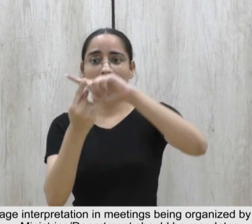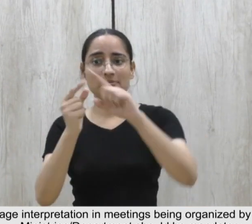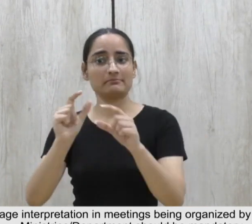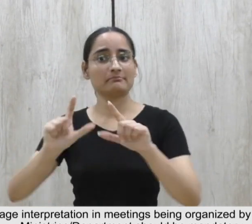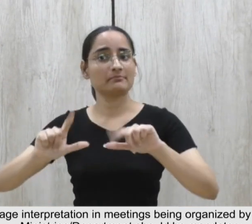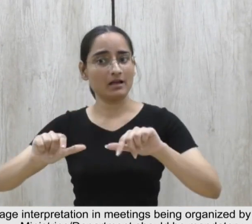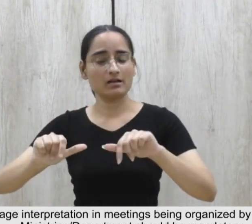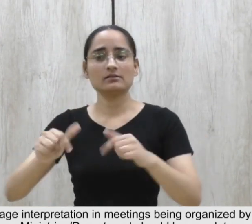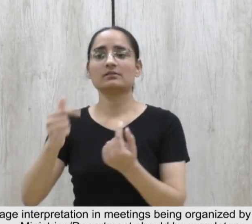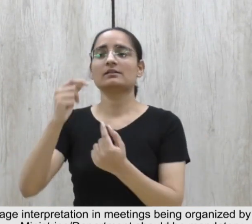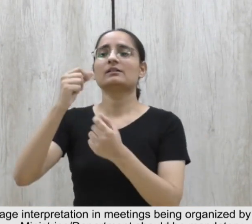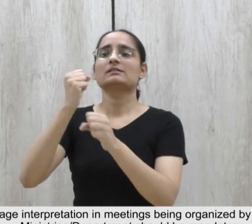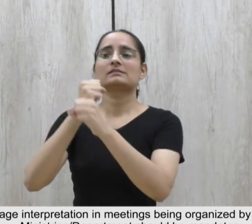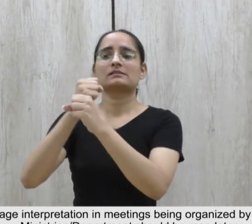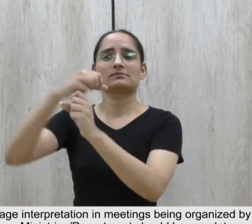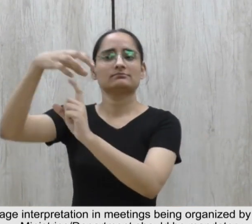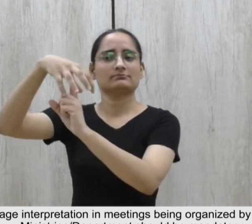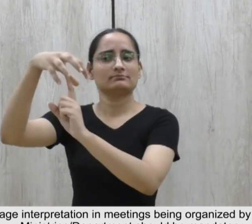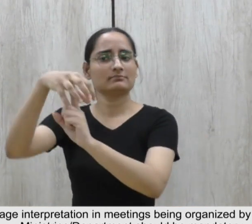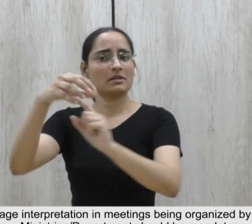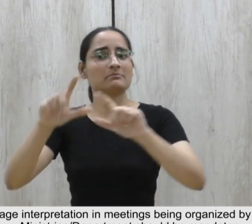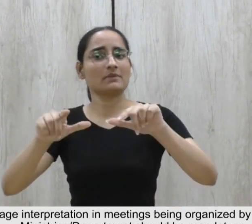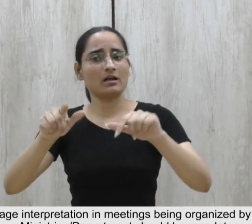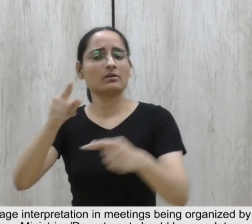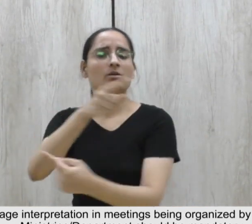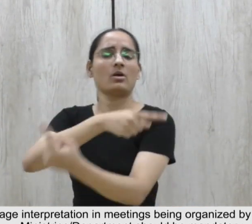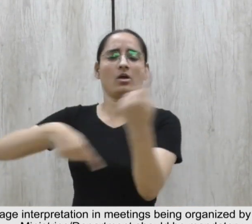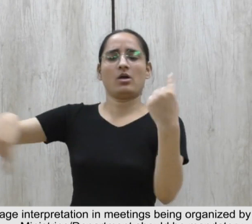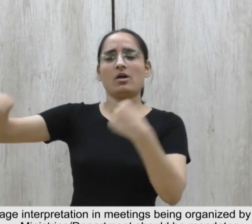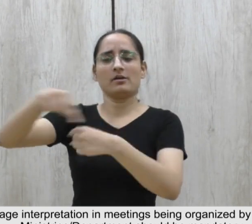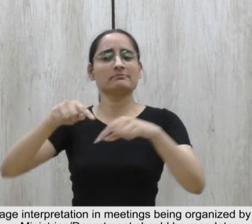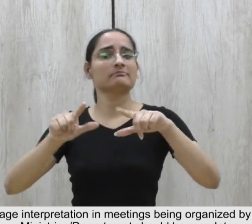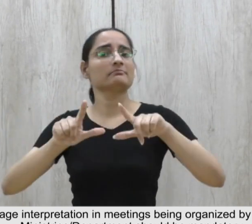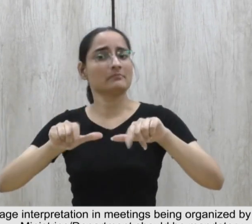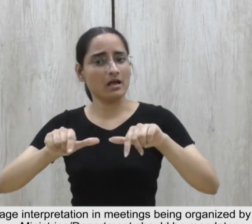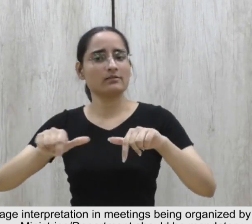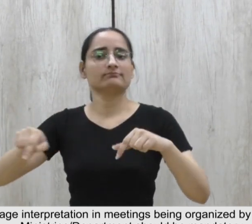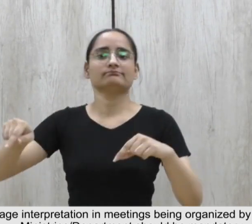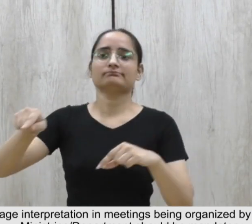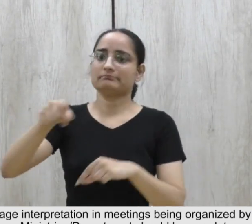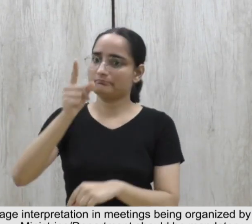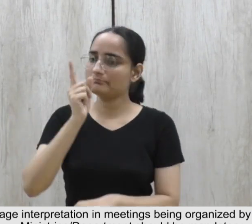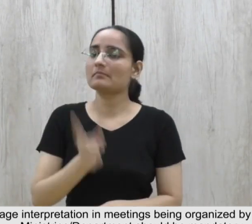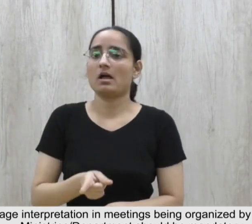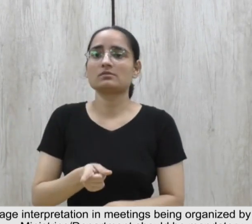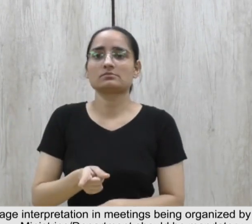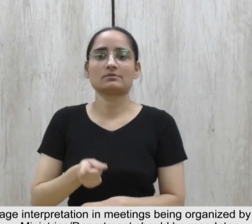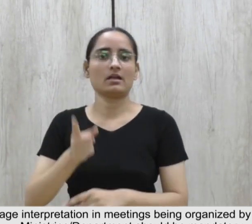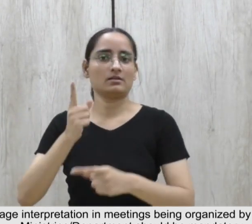in meetings being organized by states union territories and other